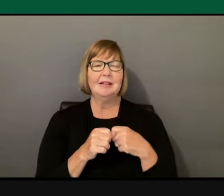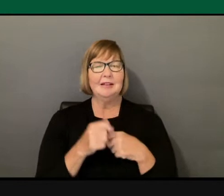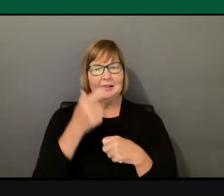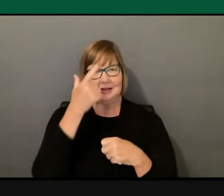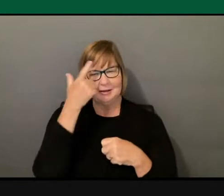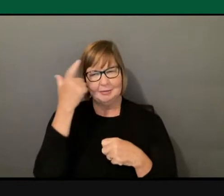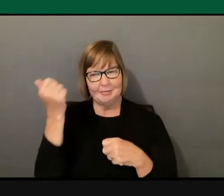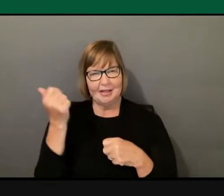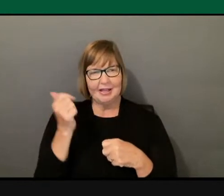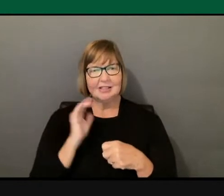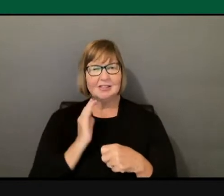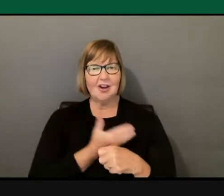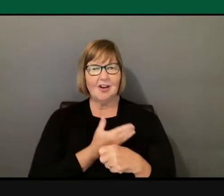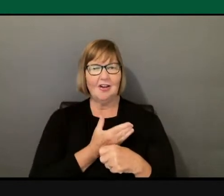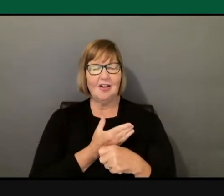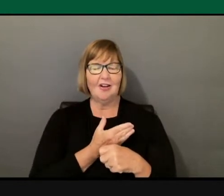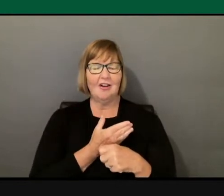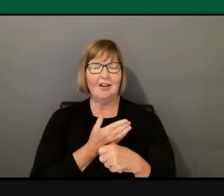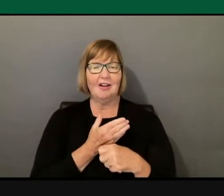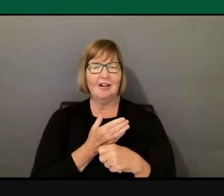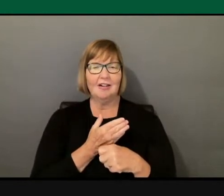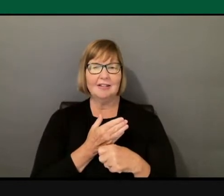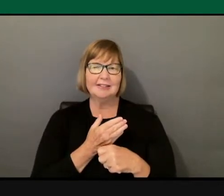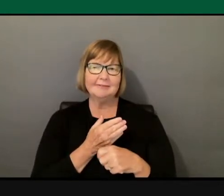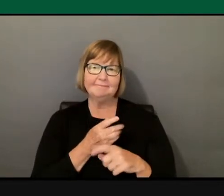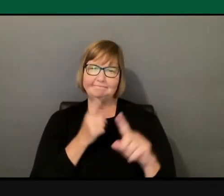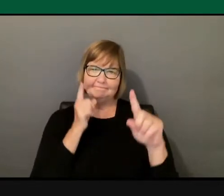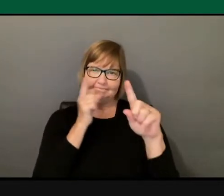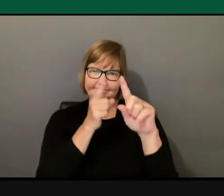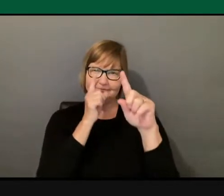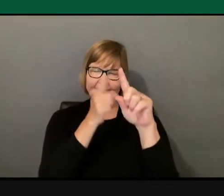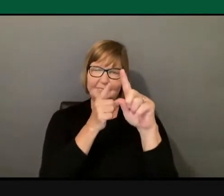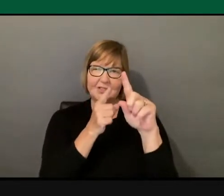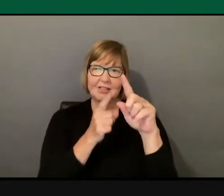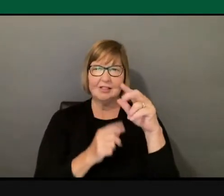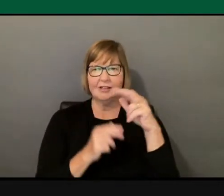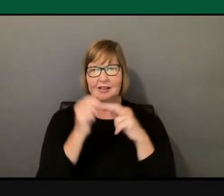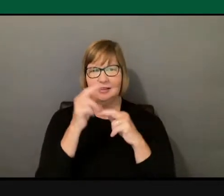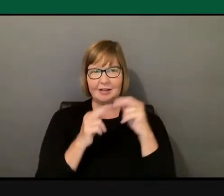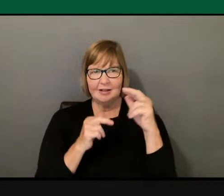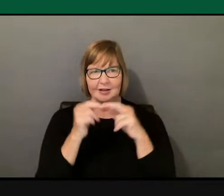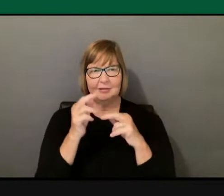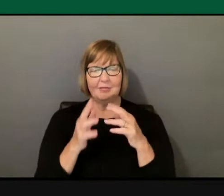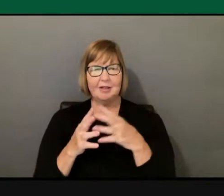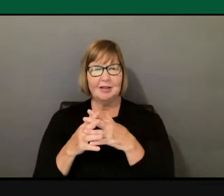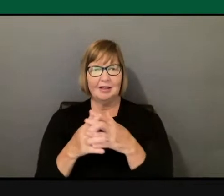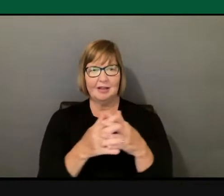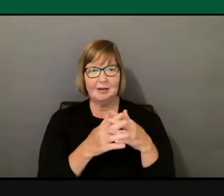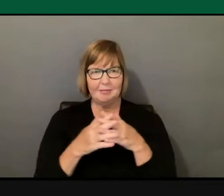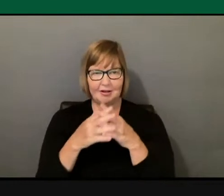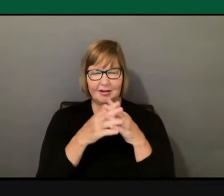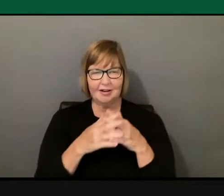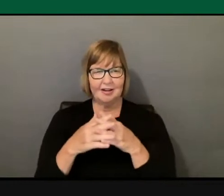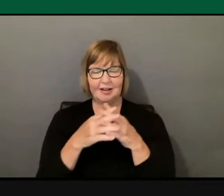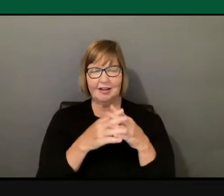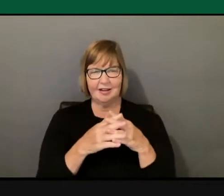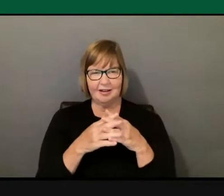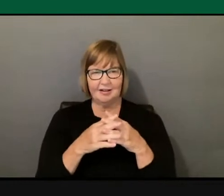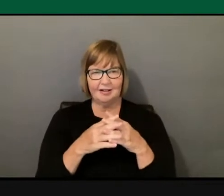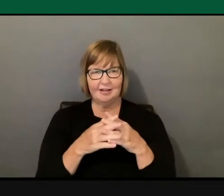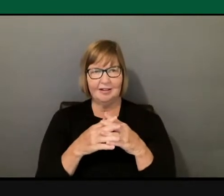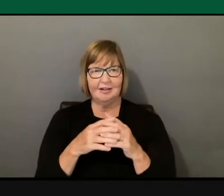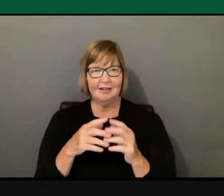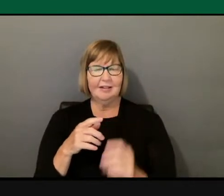mission from the very beginning has been to build an American Muslim identity. The Muslim part is very